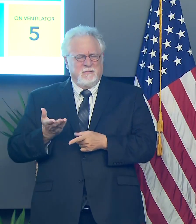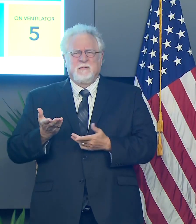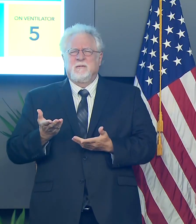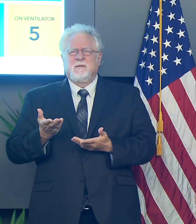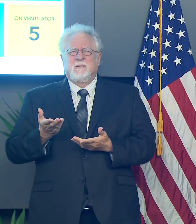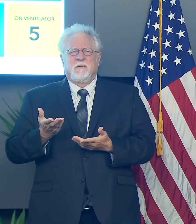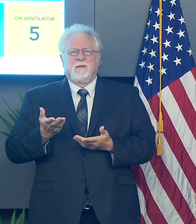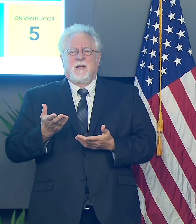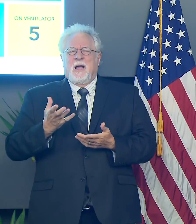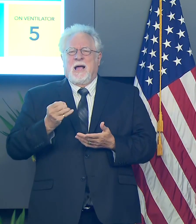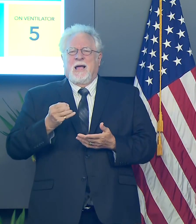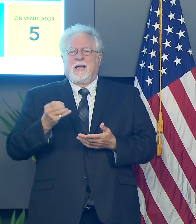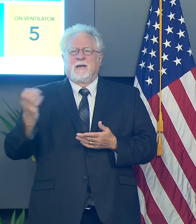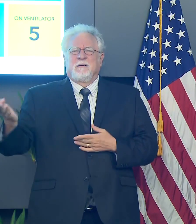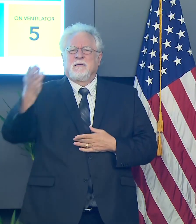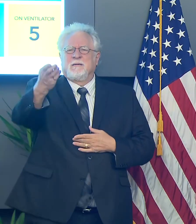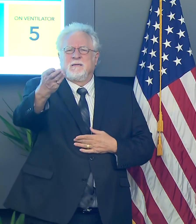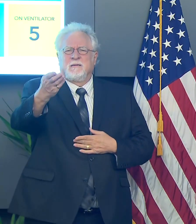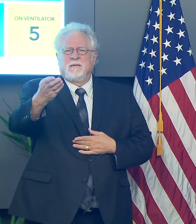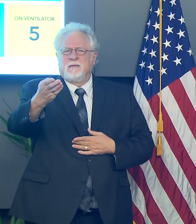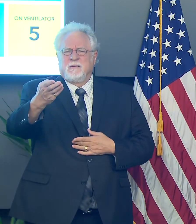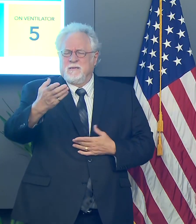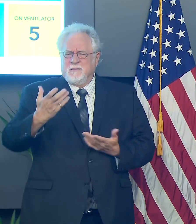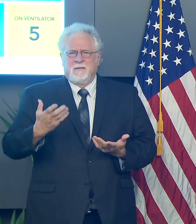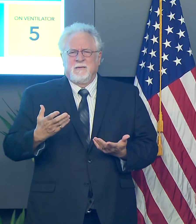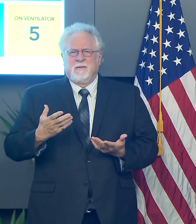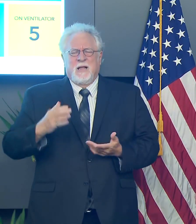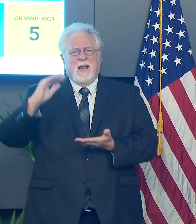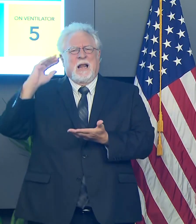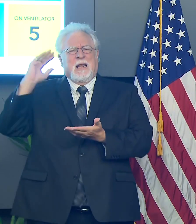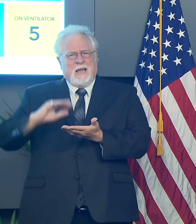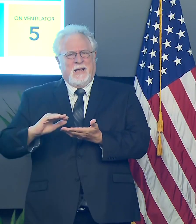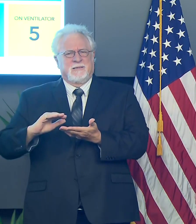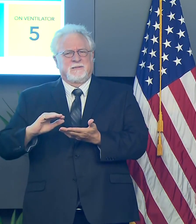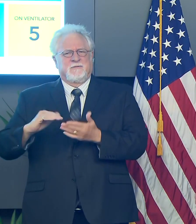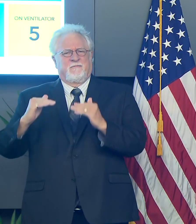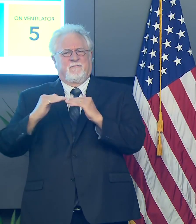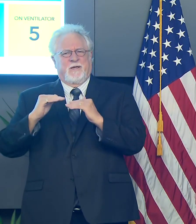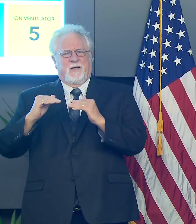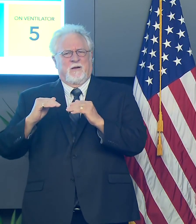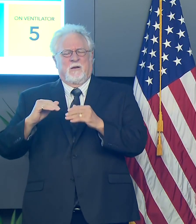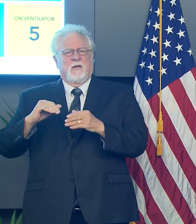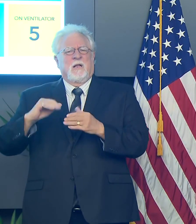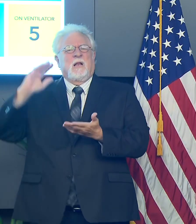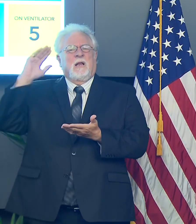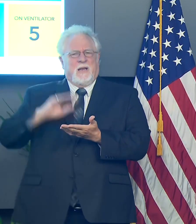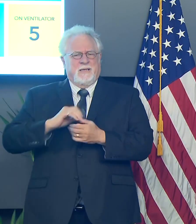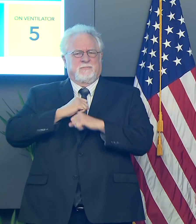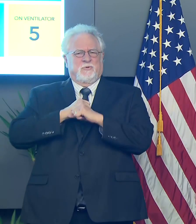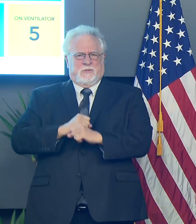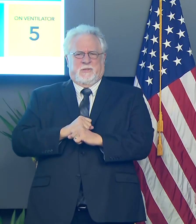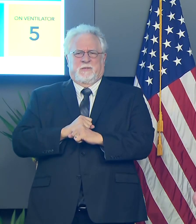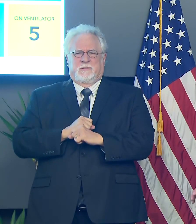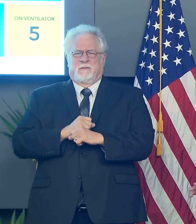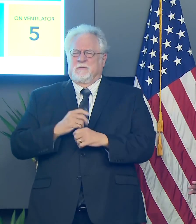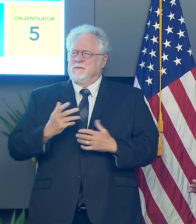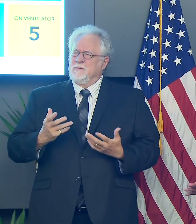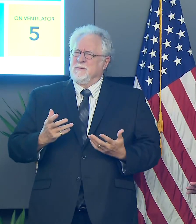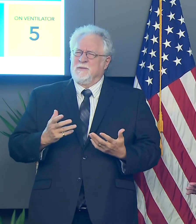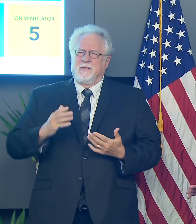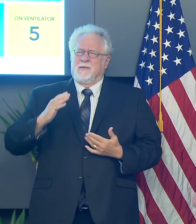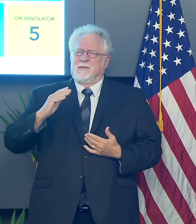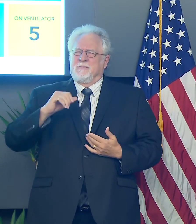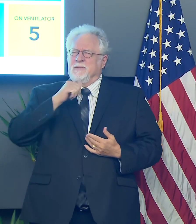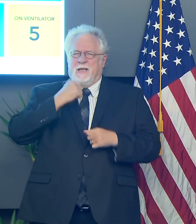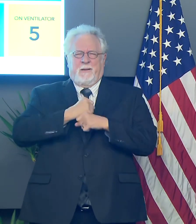uh, to me and to the legislature would actually be less robust and wouldn't protect, uh, those individuals. It, it just